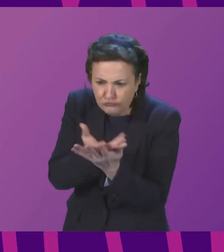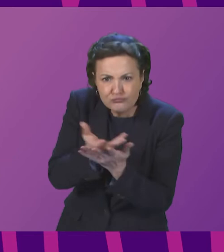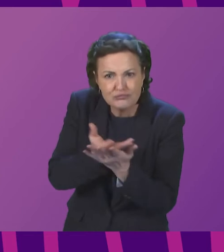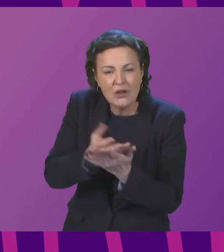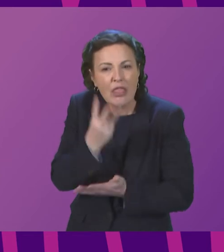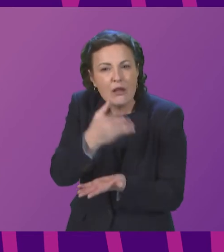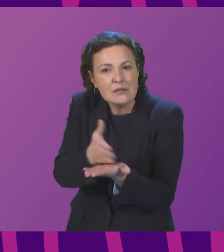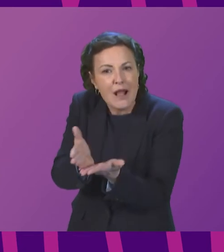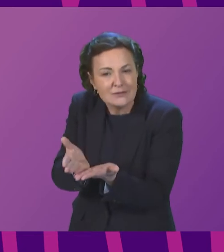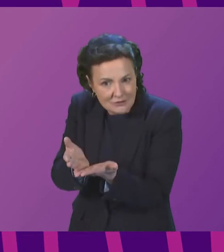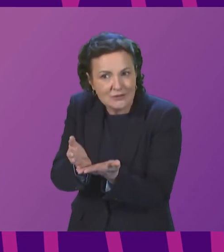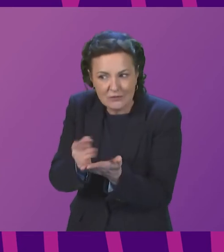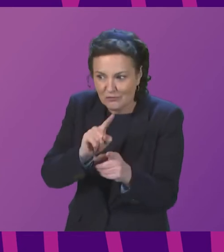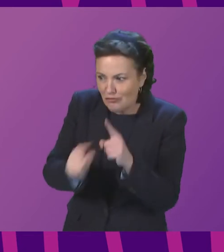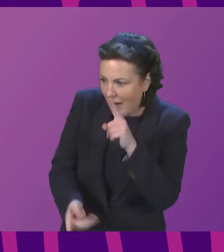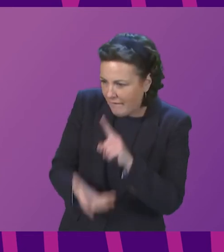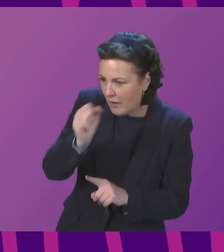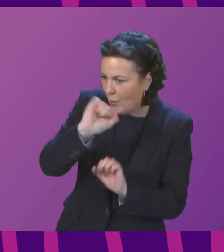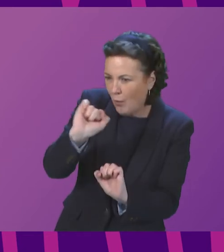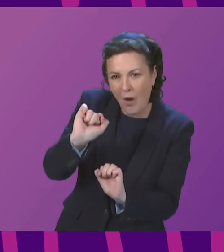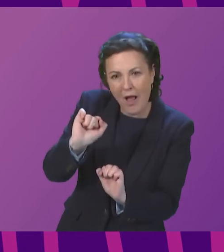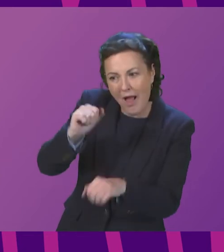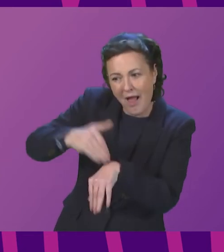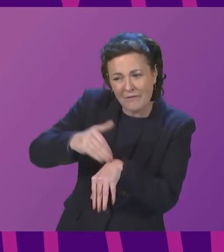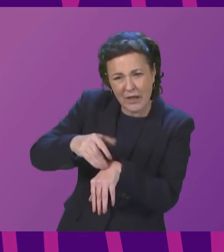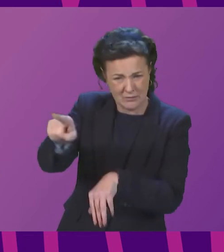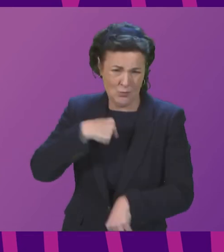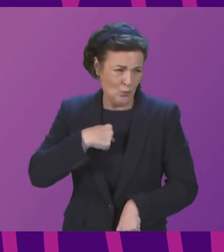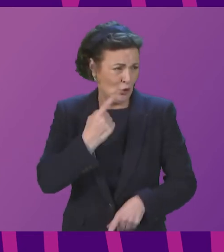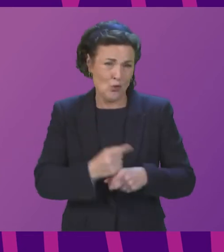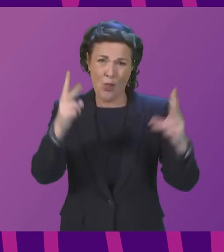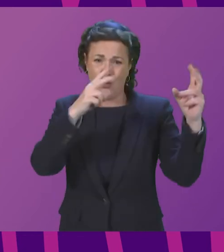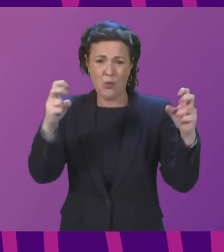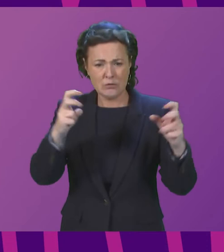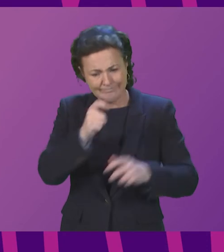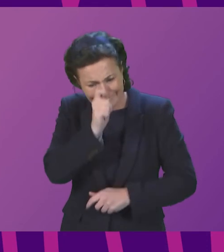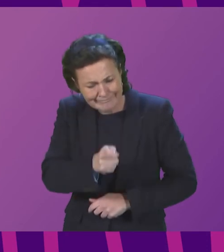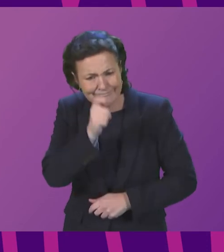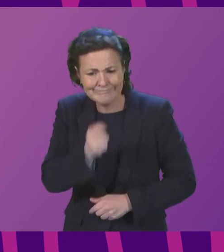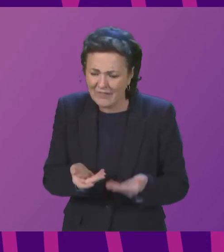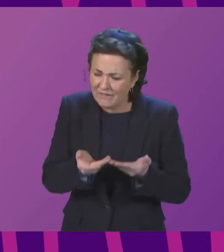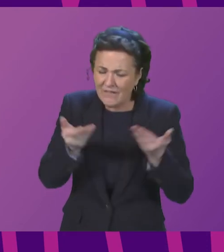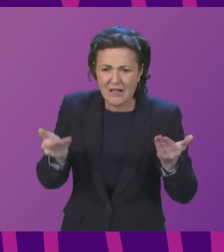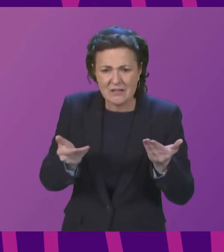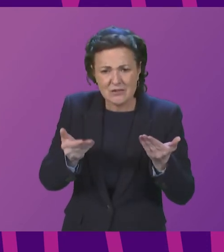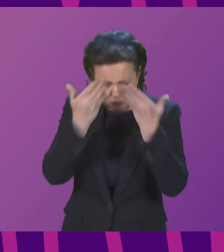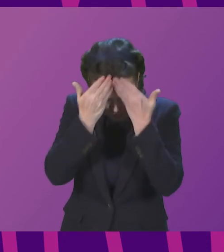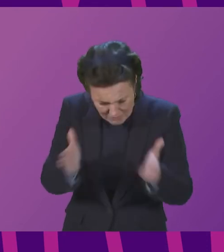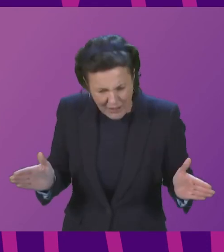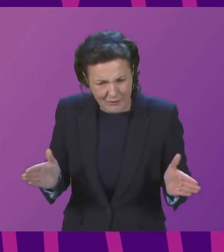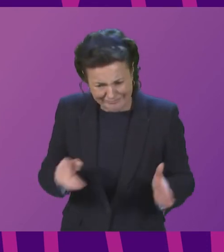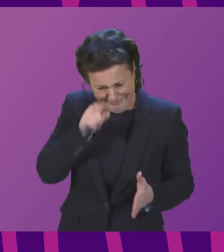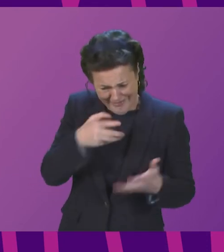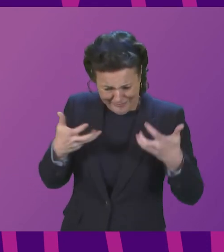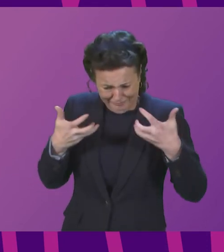out. And, you know, when we are talking about dignity, fairness and respect under all of this, I think this does fit that